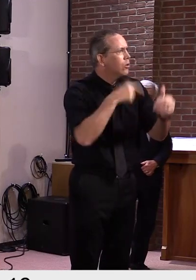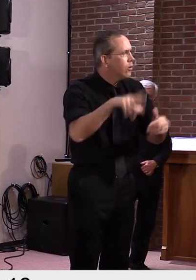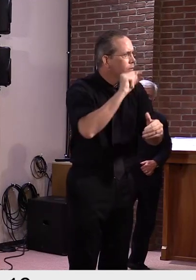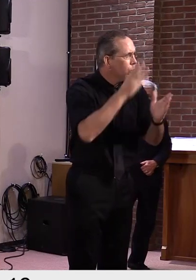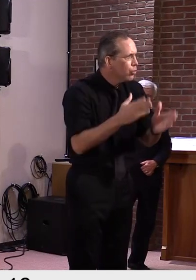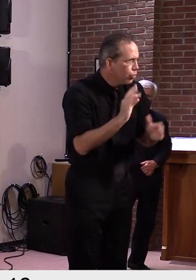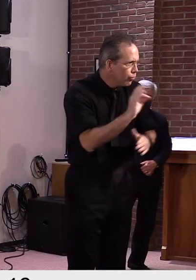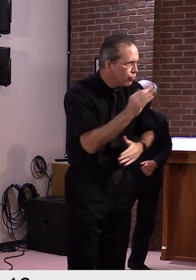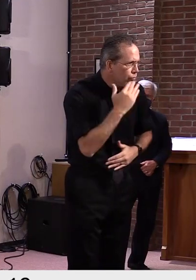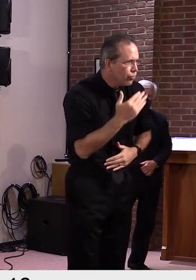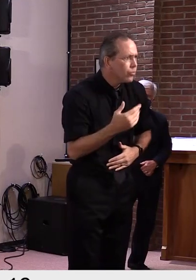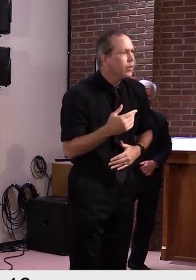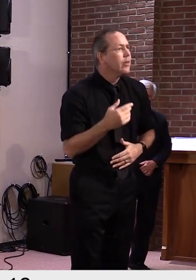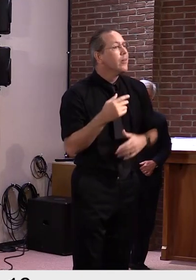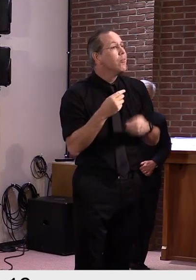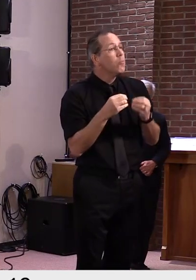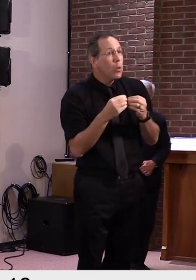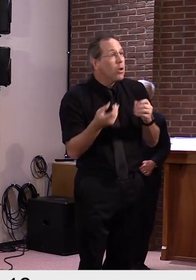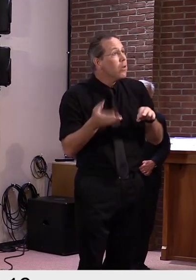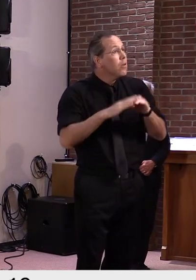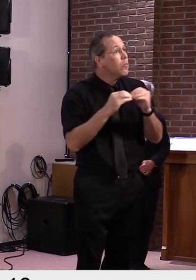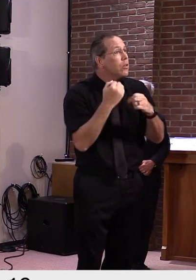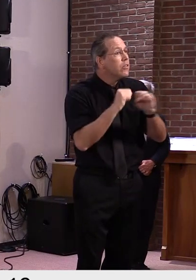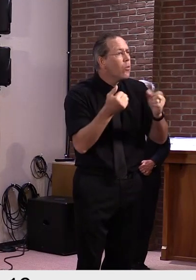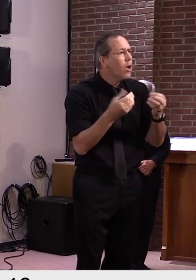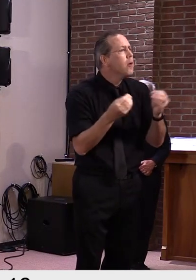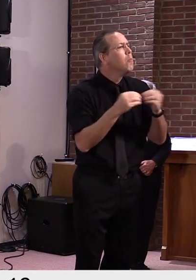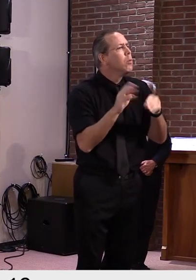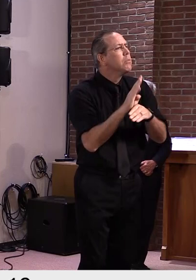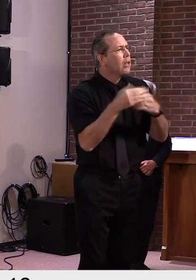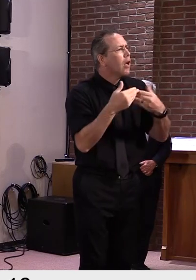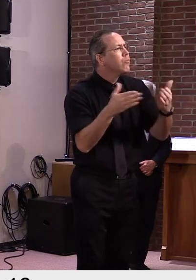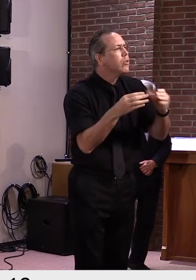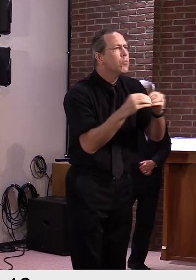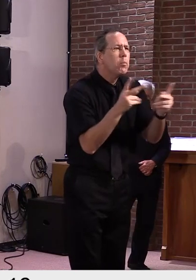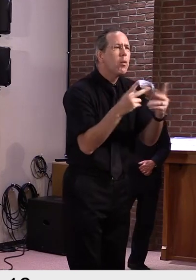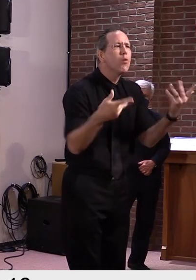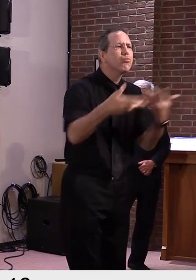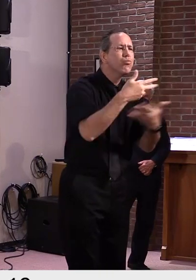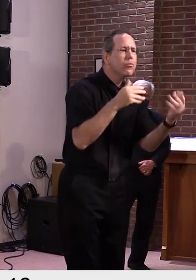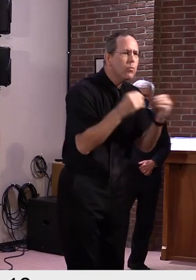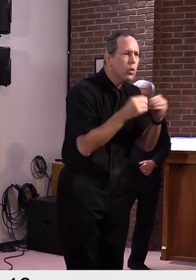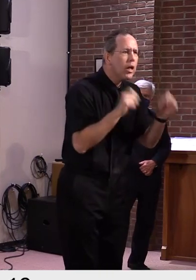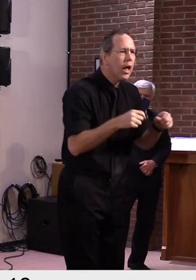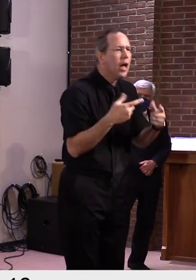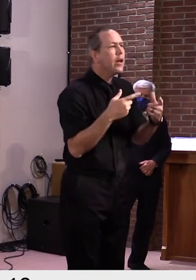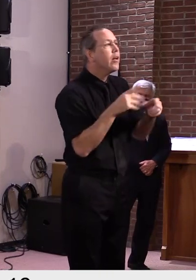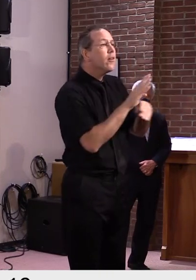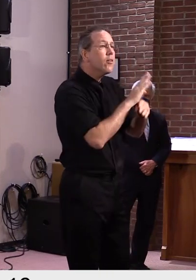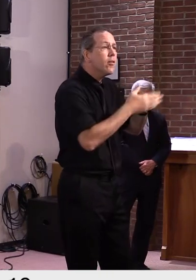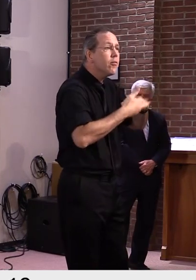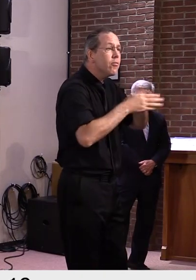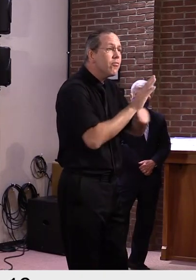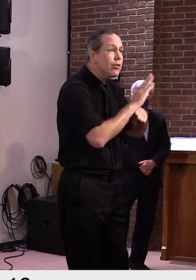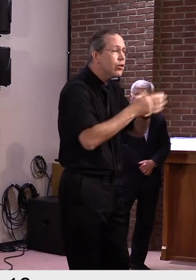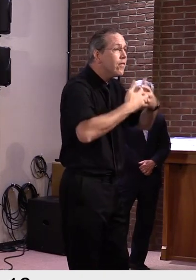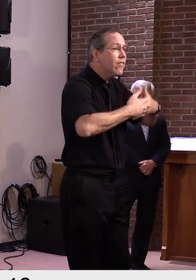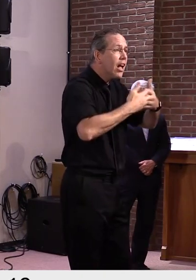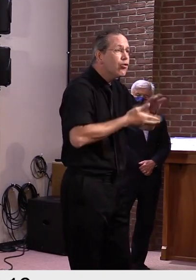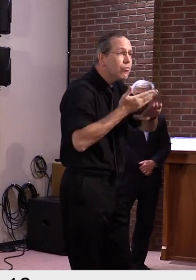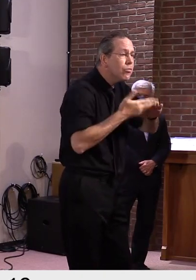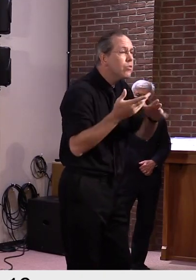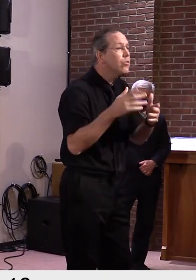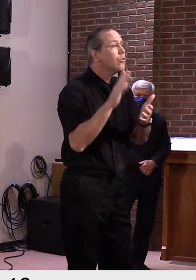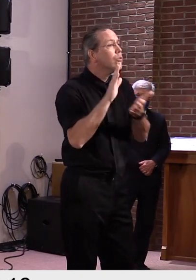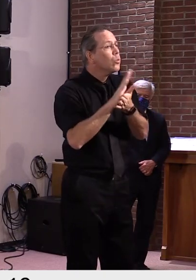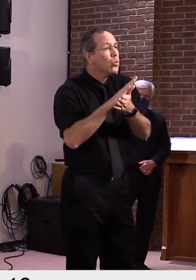put large numbers of Vermonters back to work including from sectors like manufacturing, retail, health care,